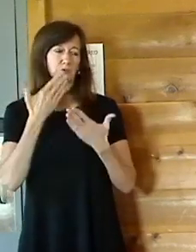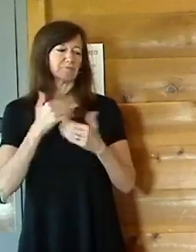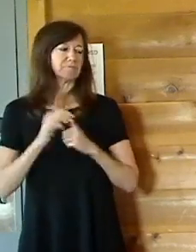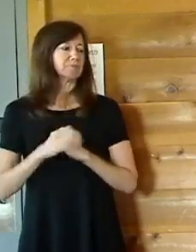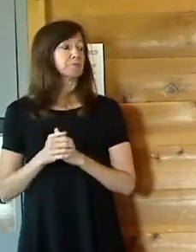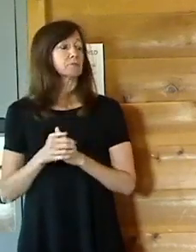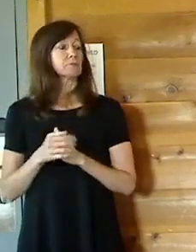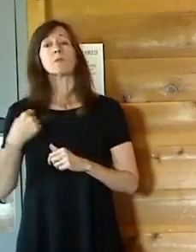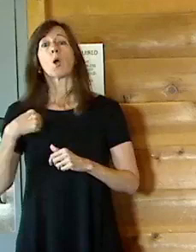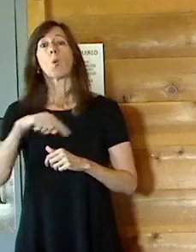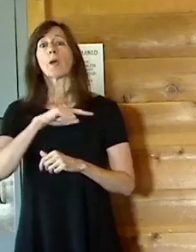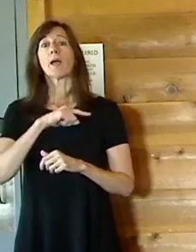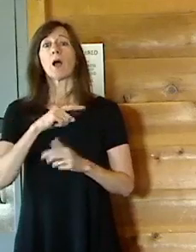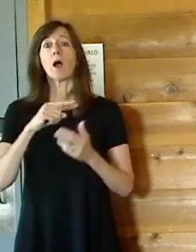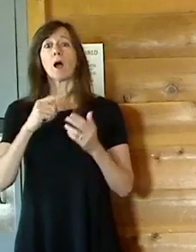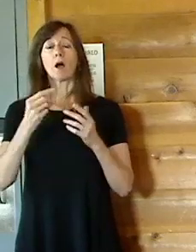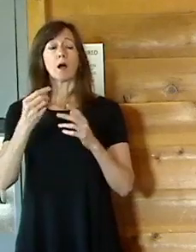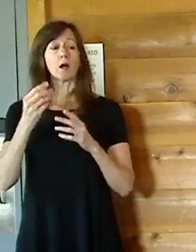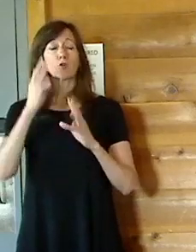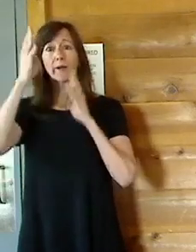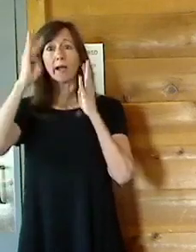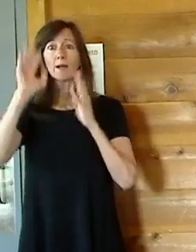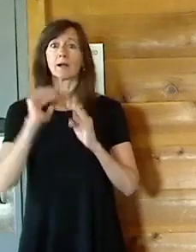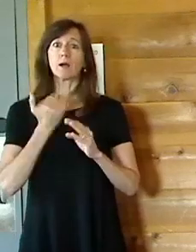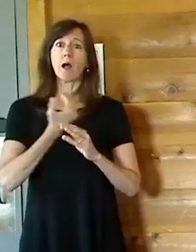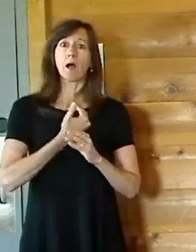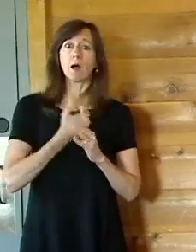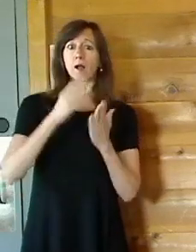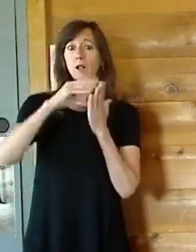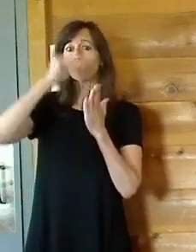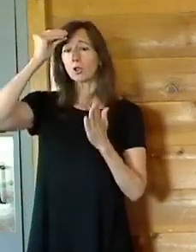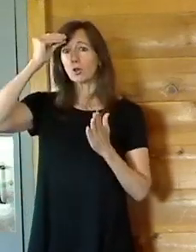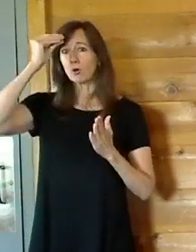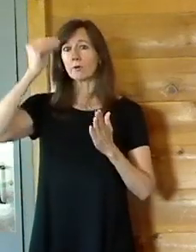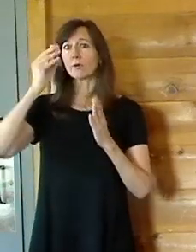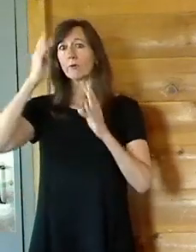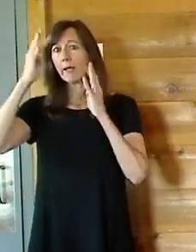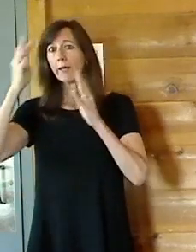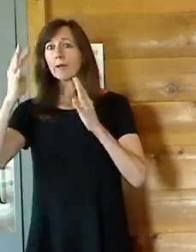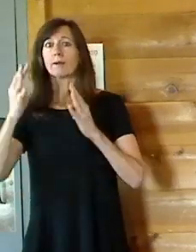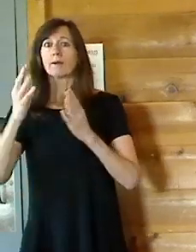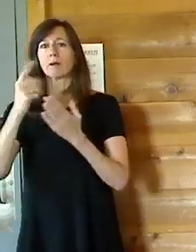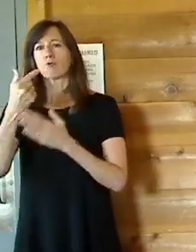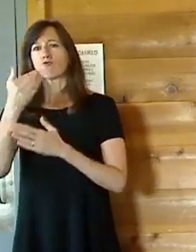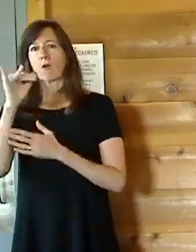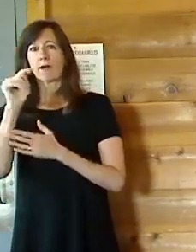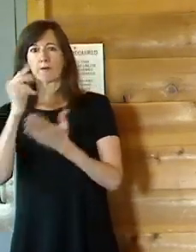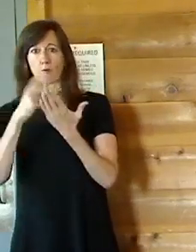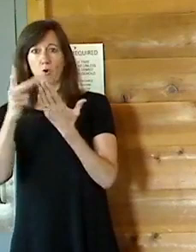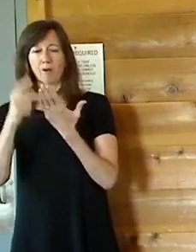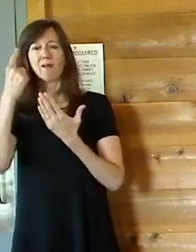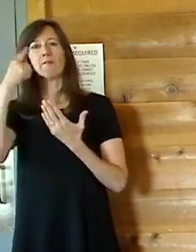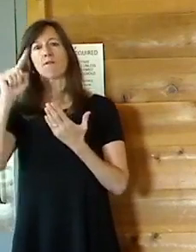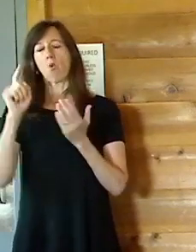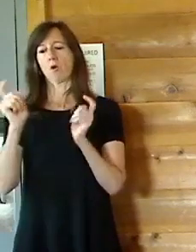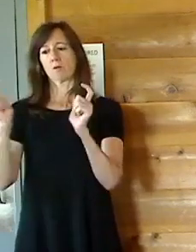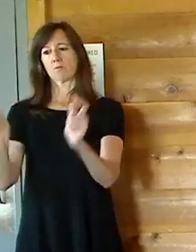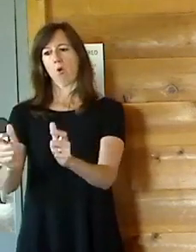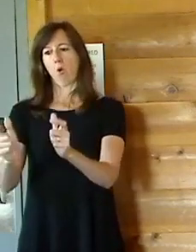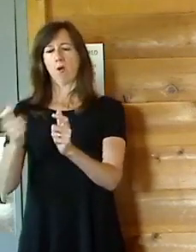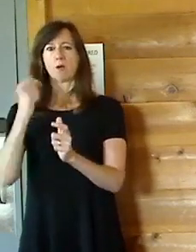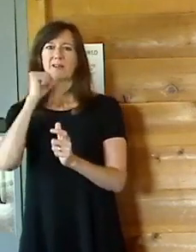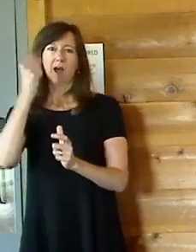Create grant program. Yes. This is a $3 million grant program for smaller not-for-profits. When we say not-for-profit,